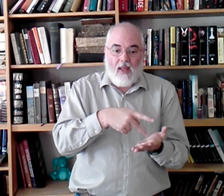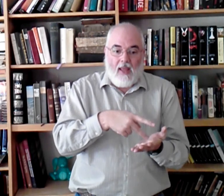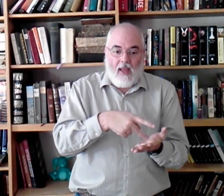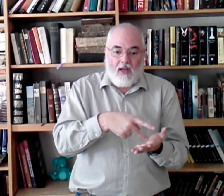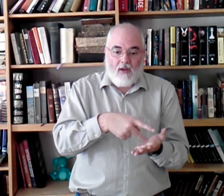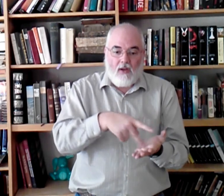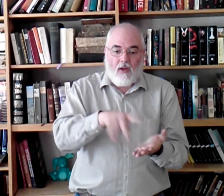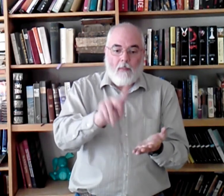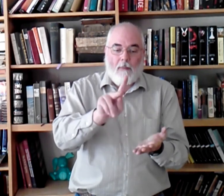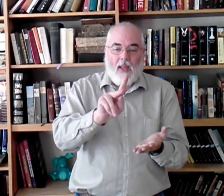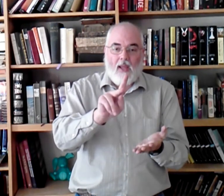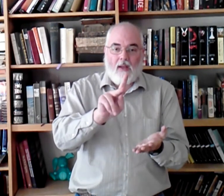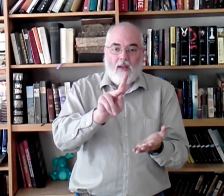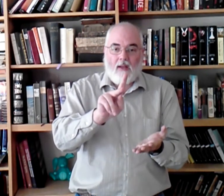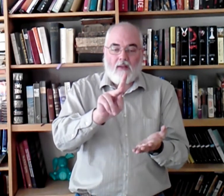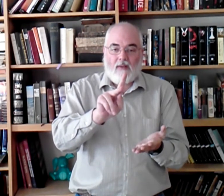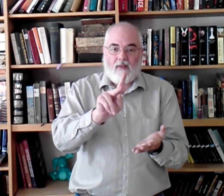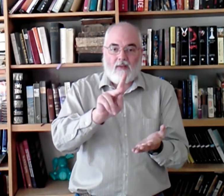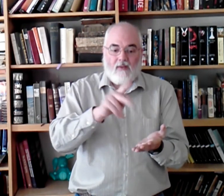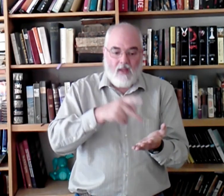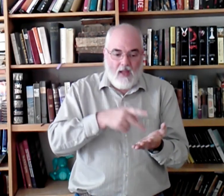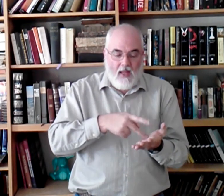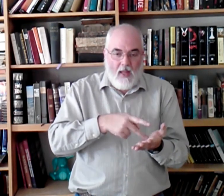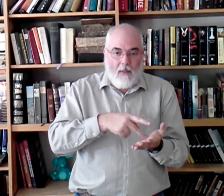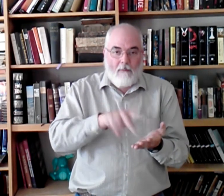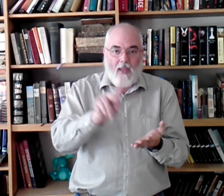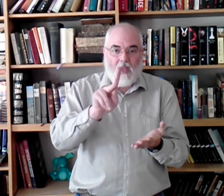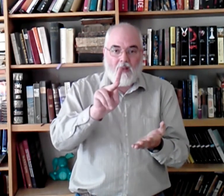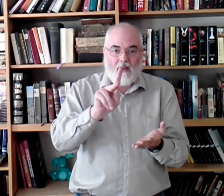and paid. Okay? Paid.